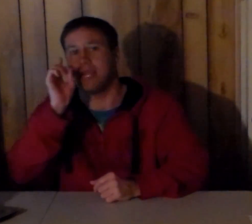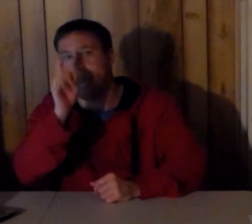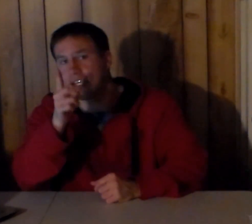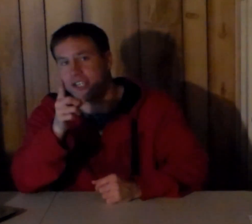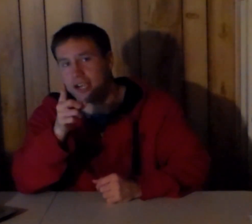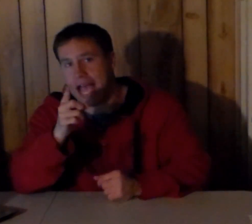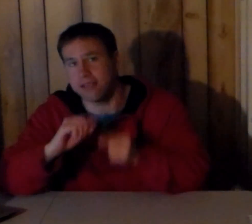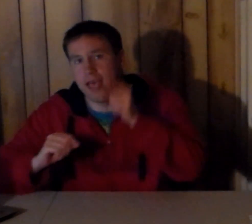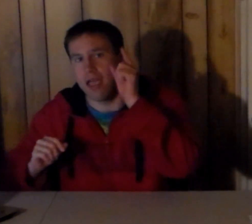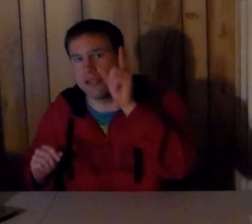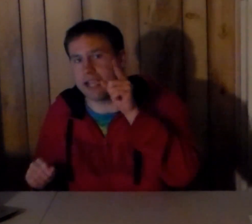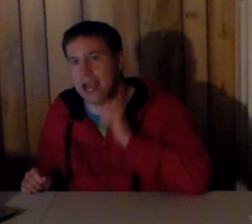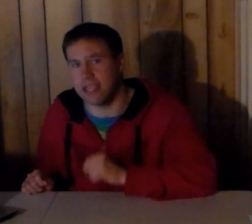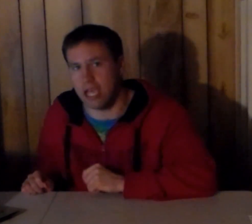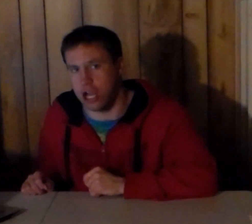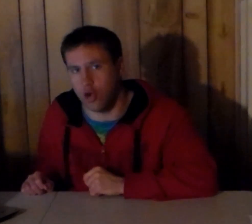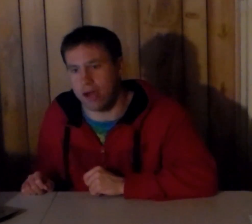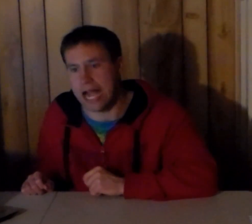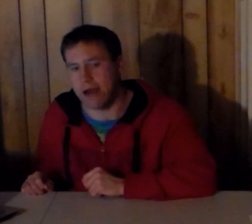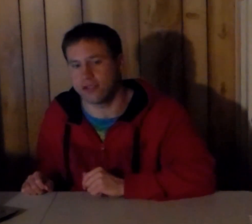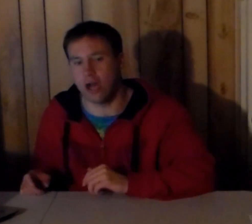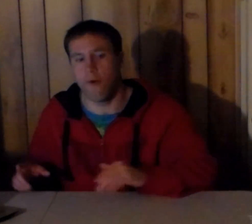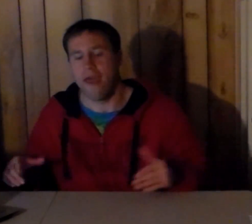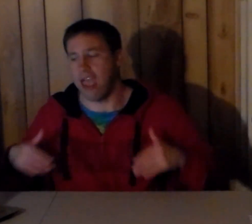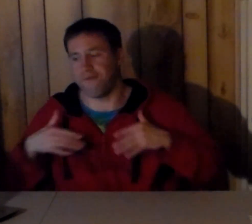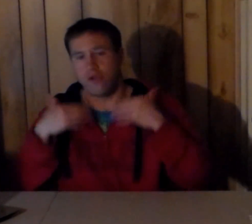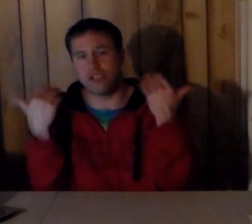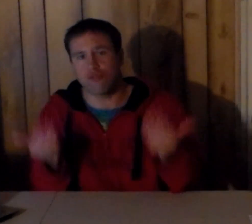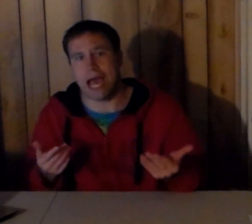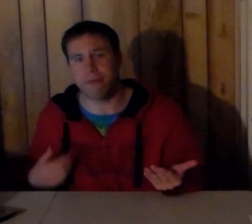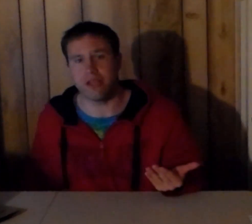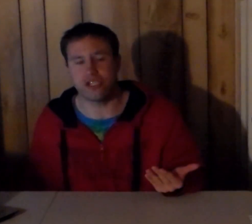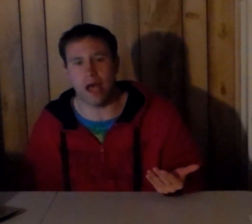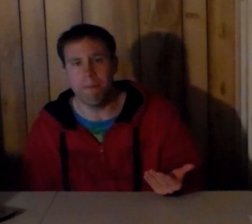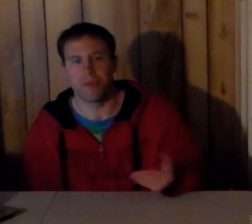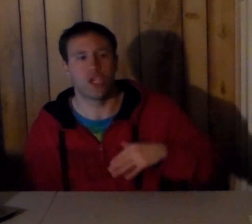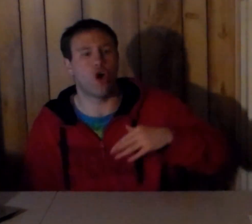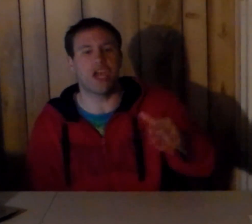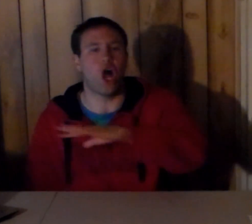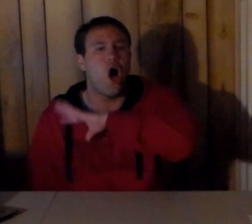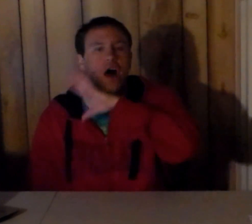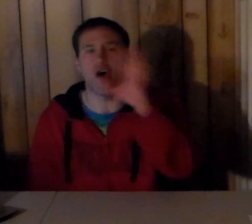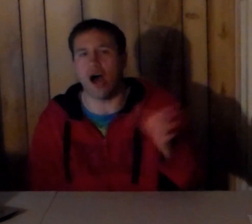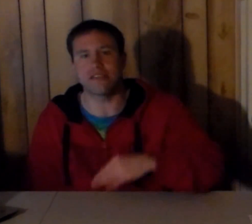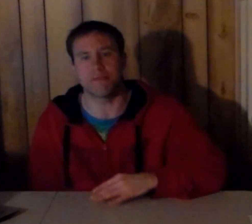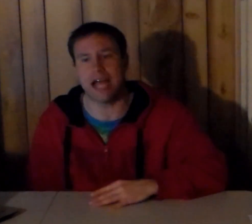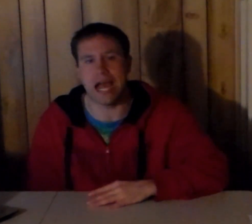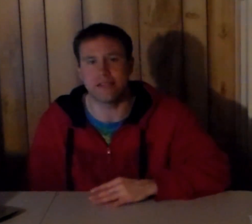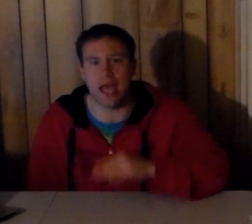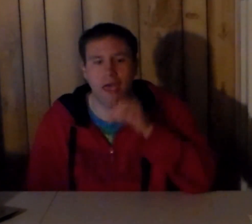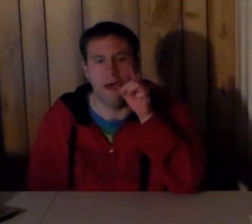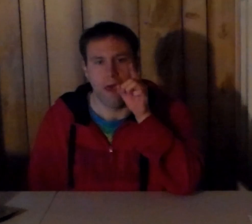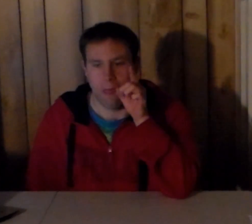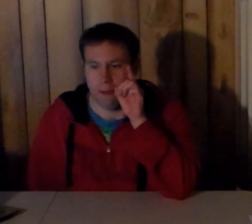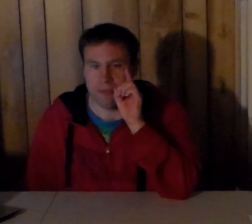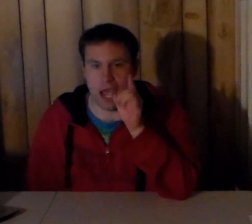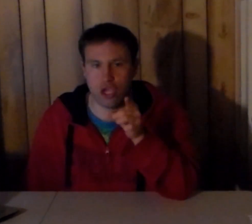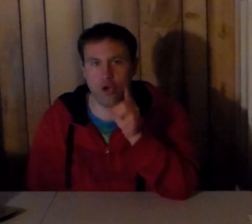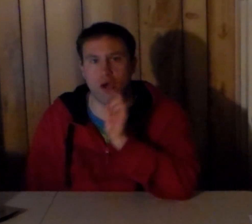up next year guys because i gotta get a new regato so if you subscribe to this show you'll get all the awesome content that you